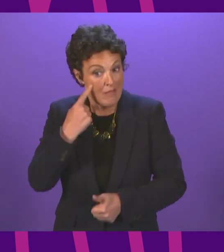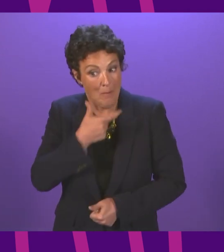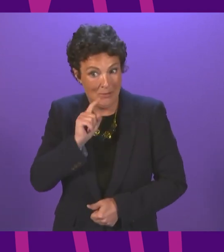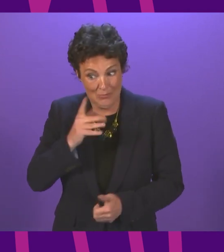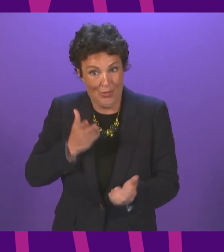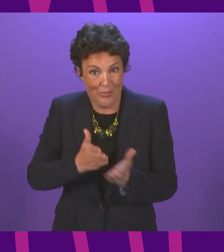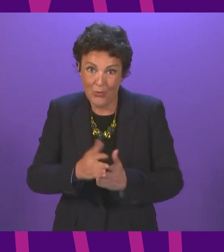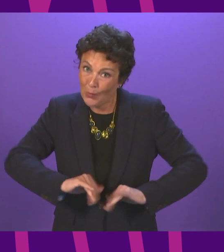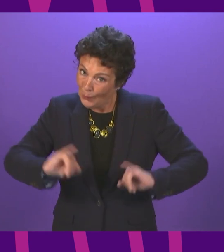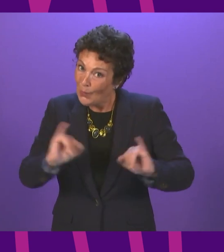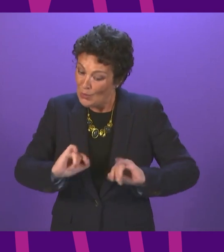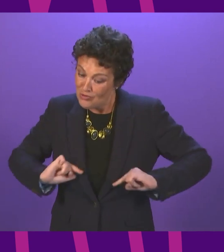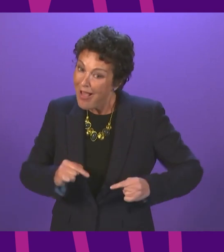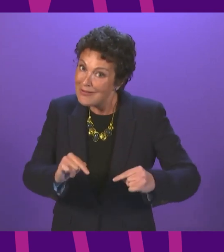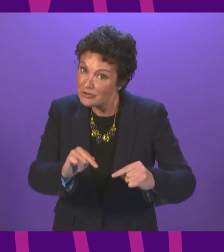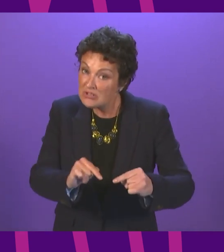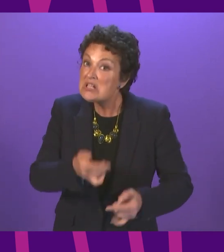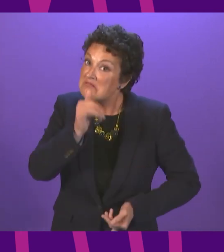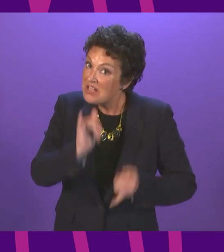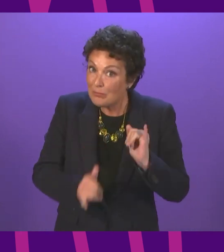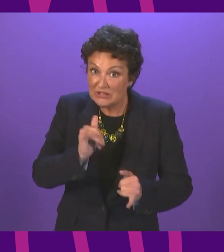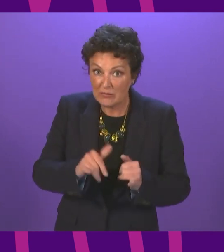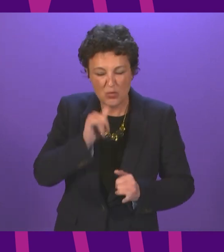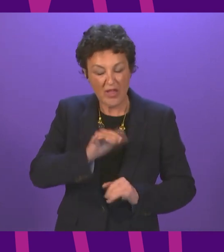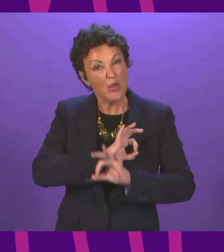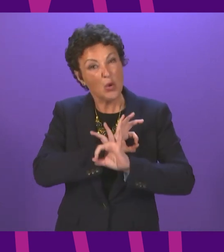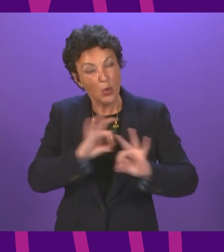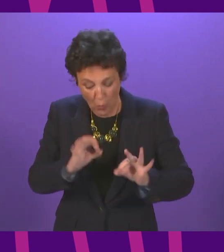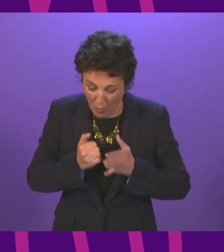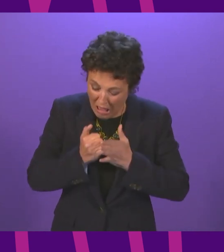year, often with little or no help from this Government.